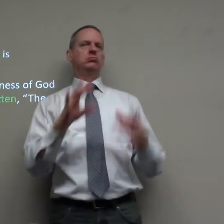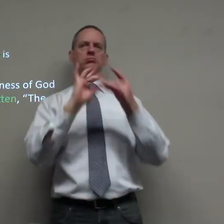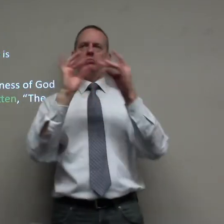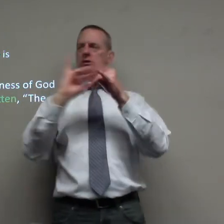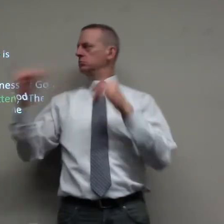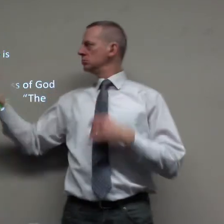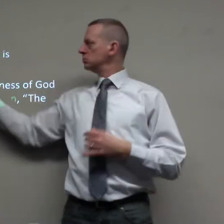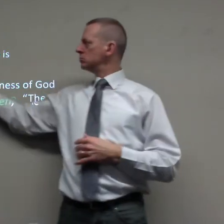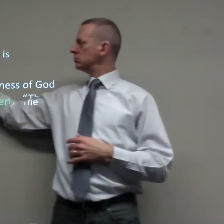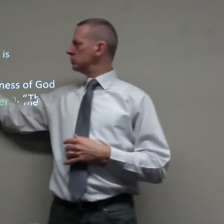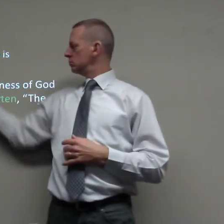that says that